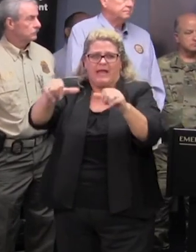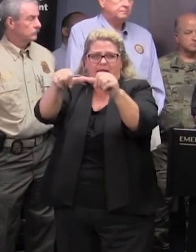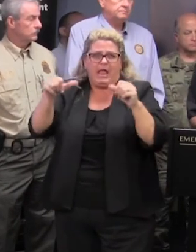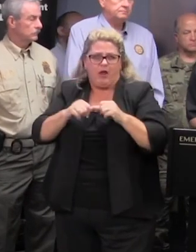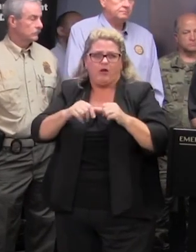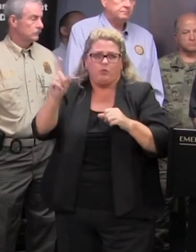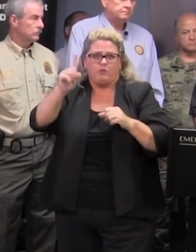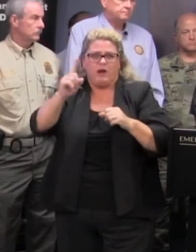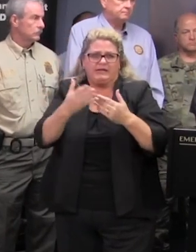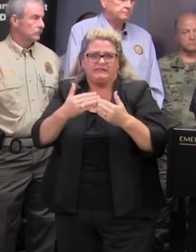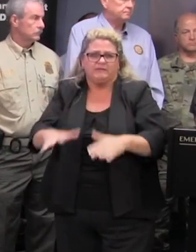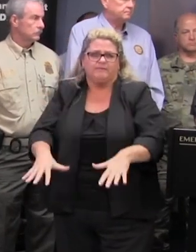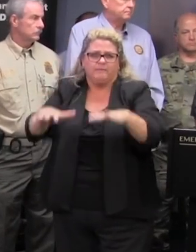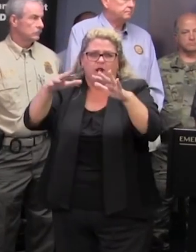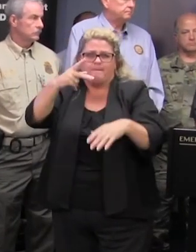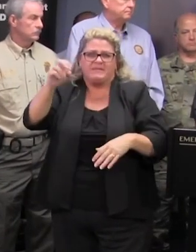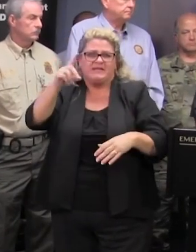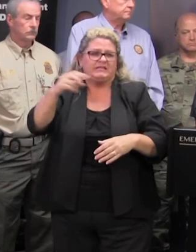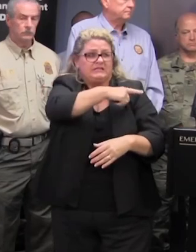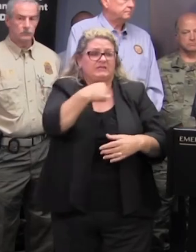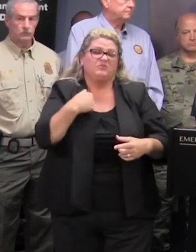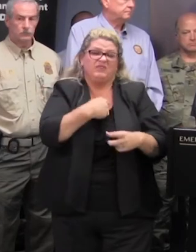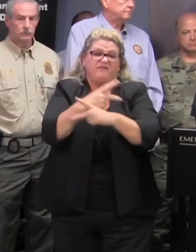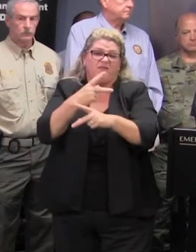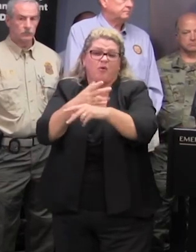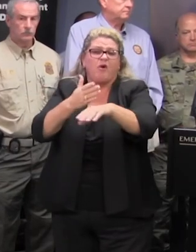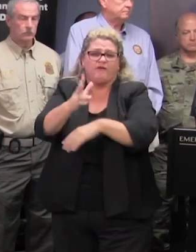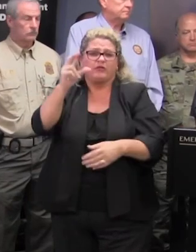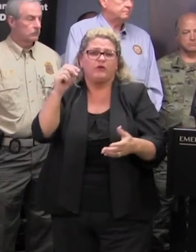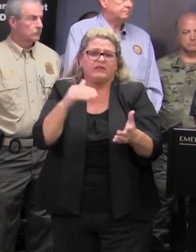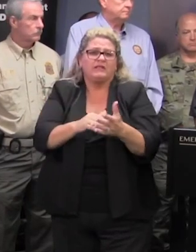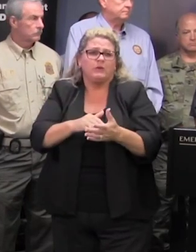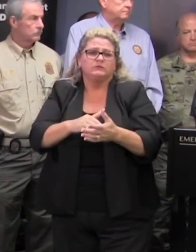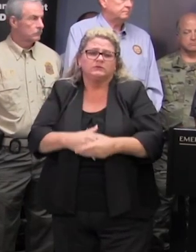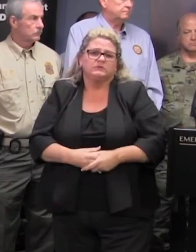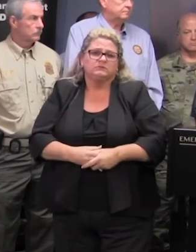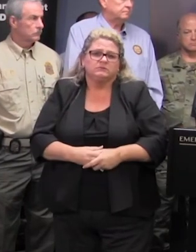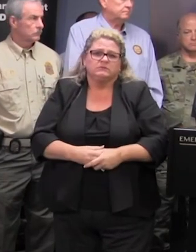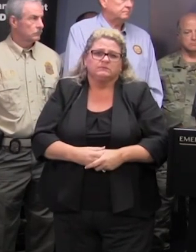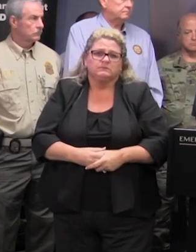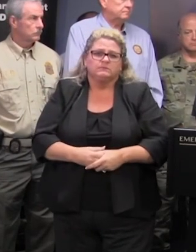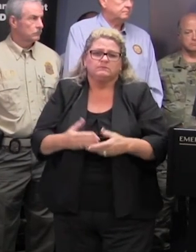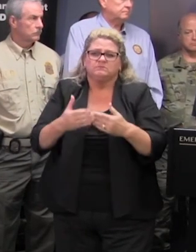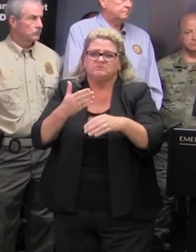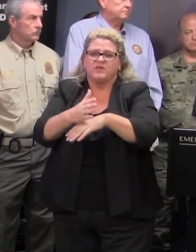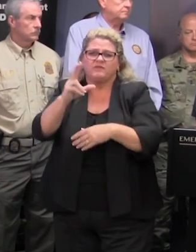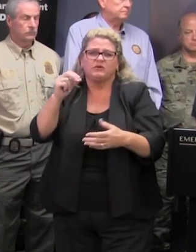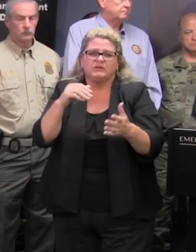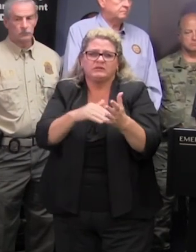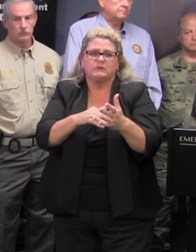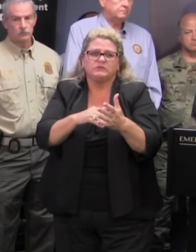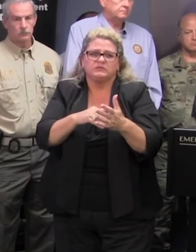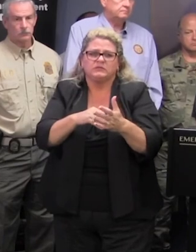we're right now we're estimating over 30 000 that could be again could be affected by this in the low-lying areas